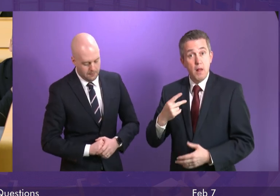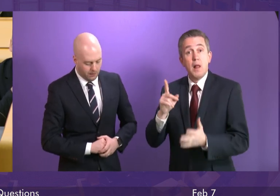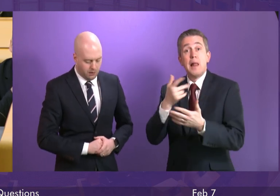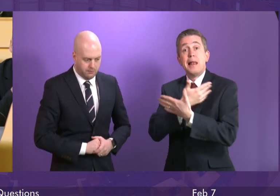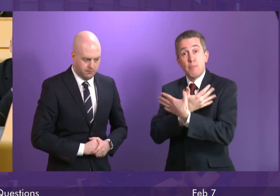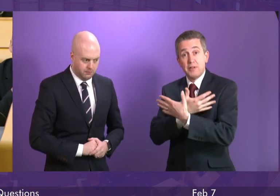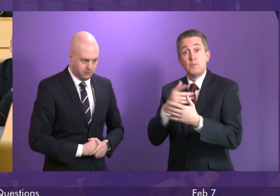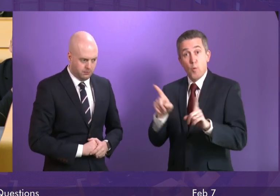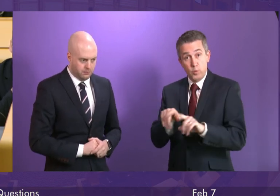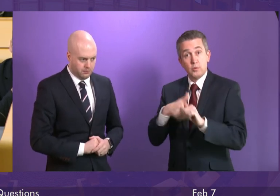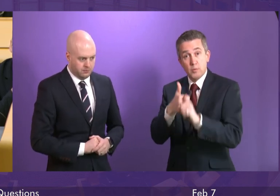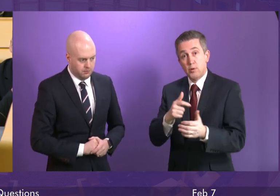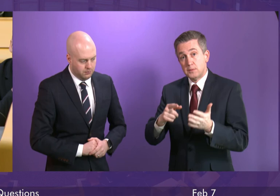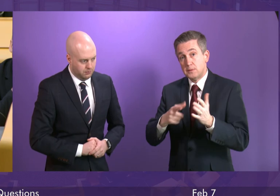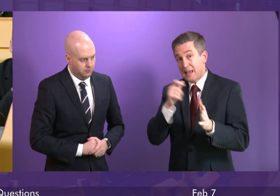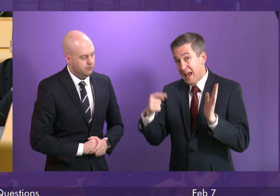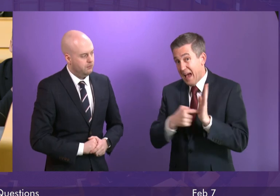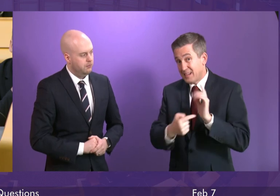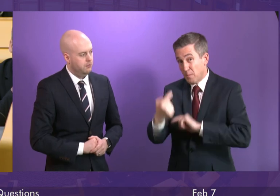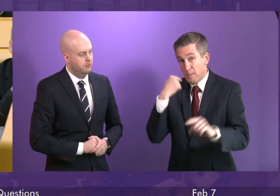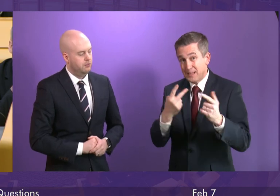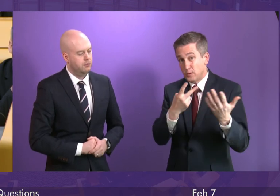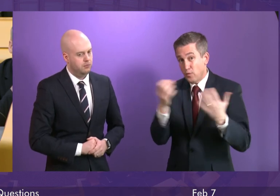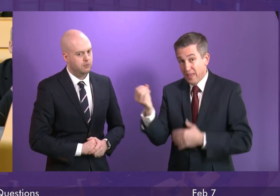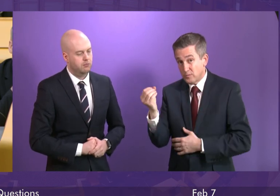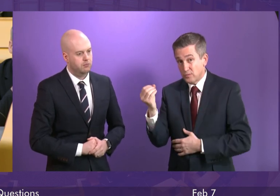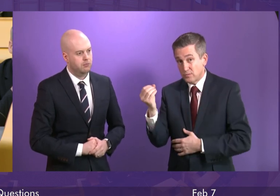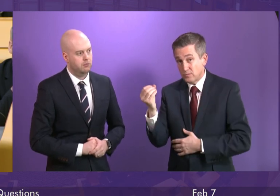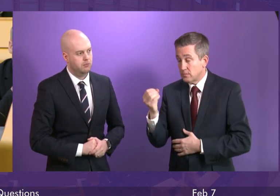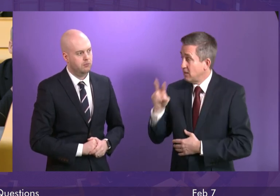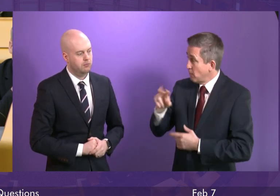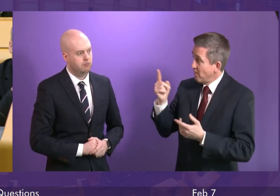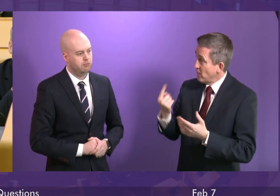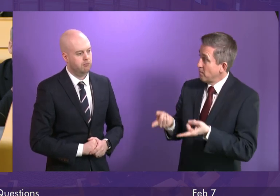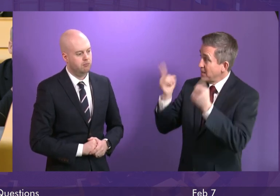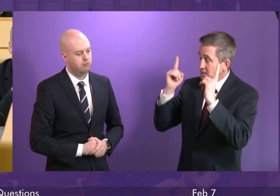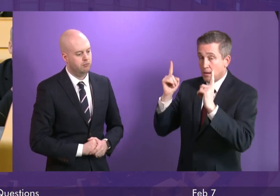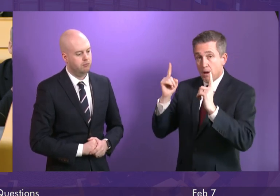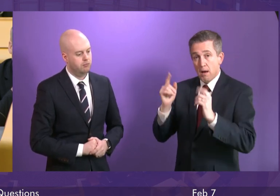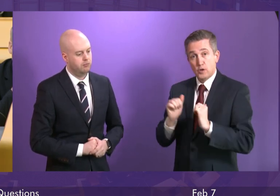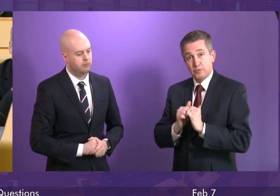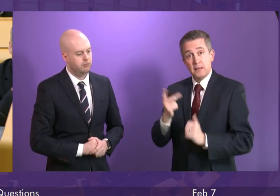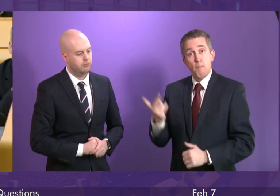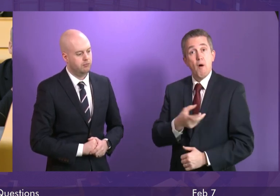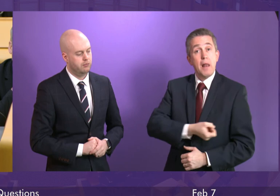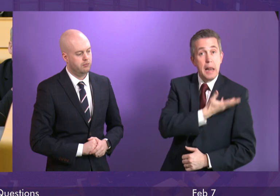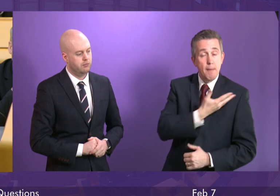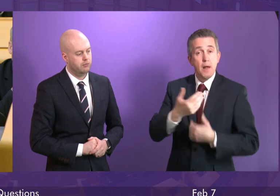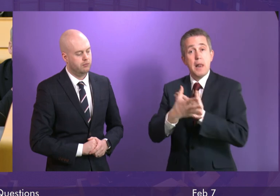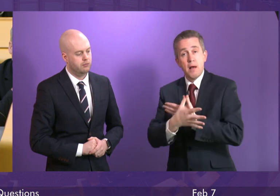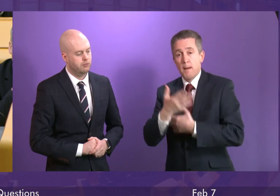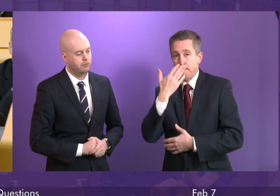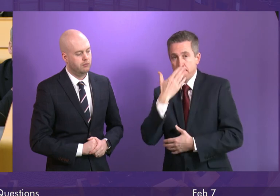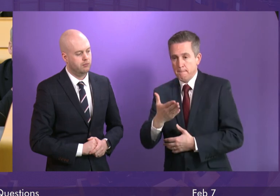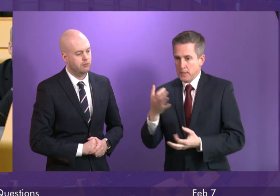powers in the Transport Act in the Scottish Parliament in 2000 Does the Deputy First Minister agree with me that both these parties appear to be more interested in